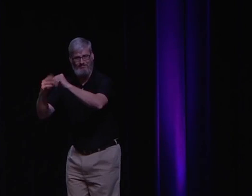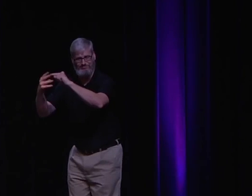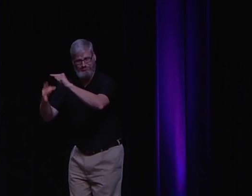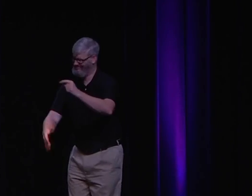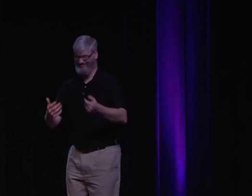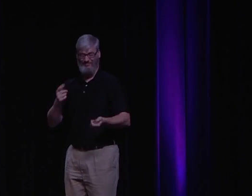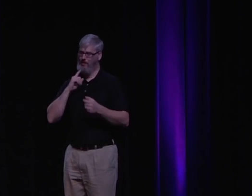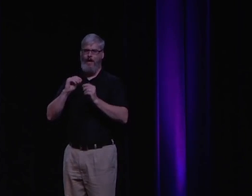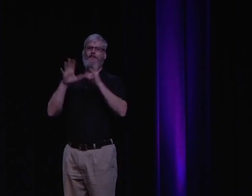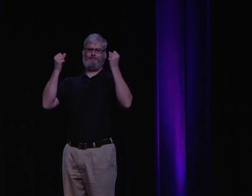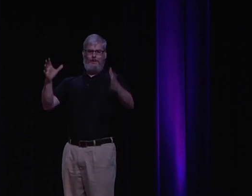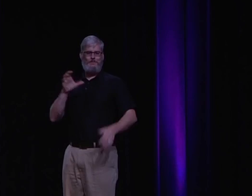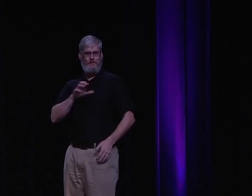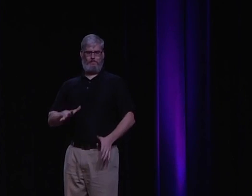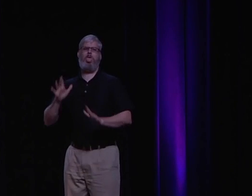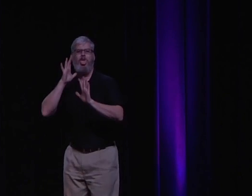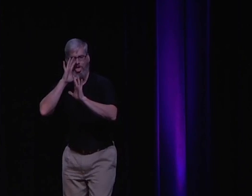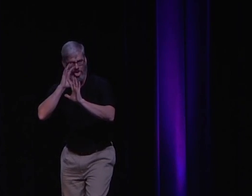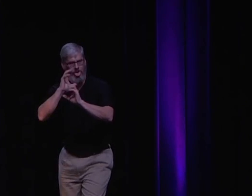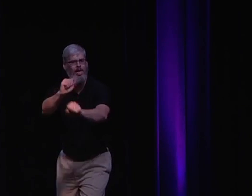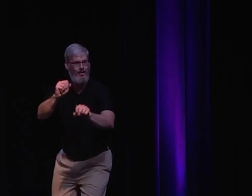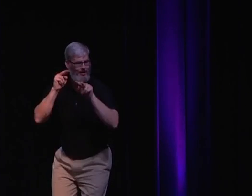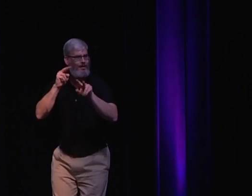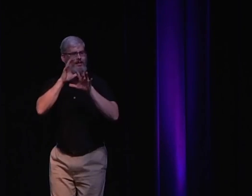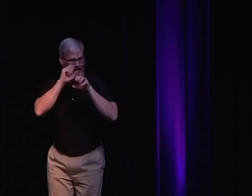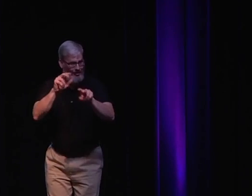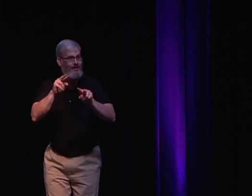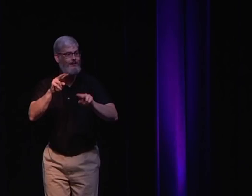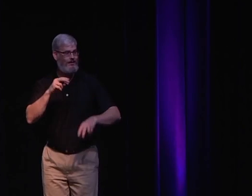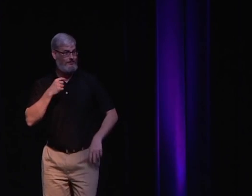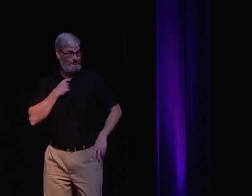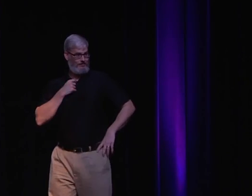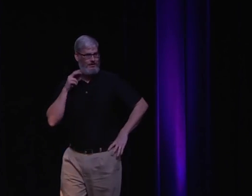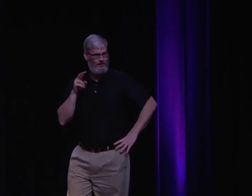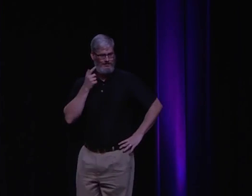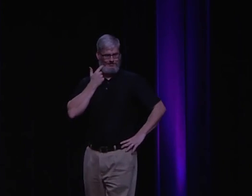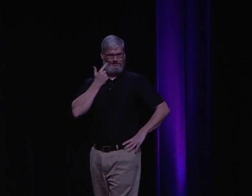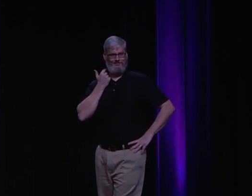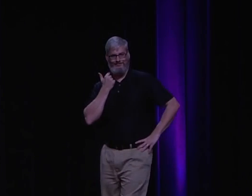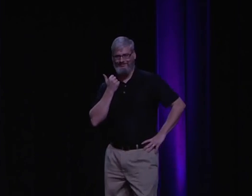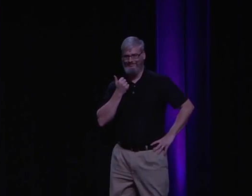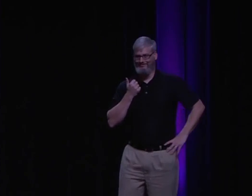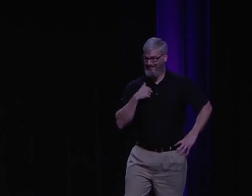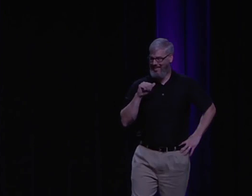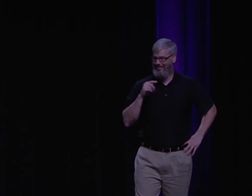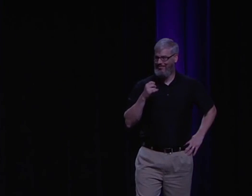you're so inspiring, God bless you, things like that. And I'm actually getting a lot of these Christians back into my